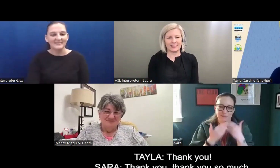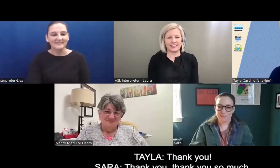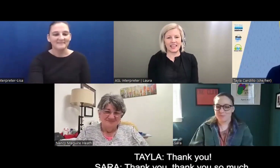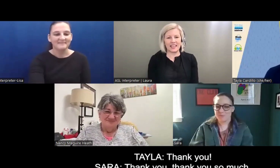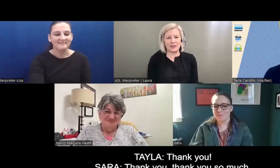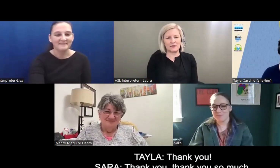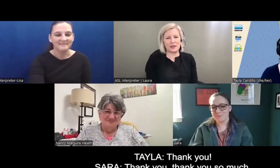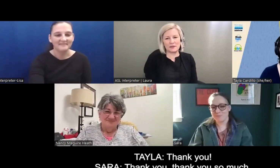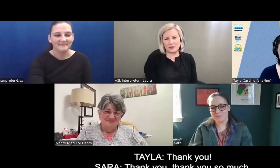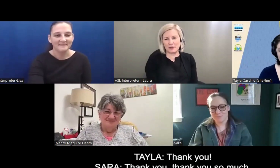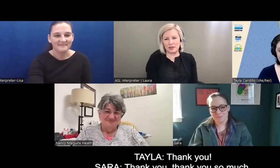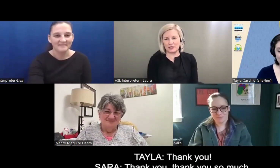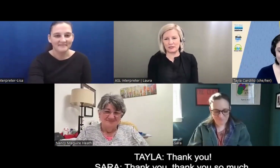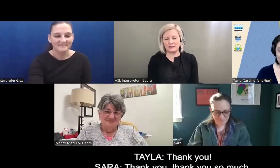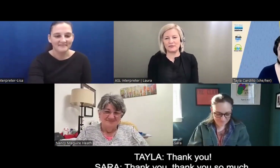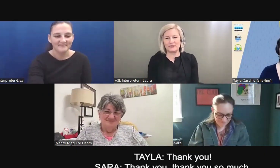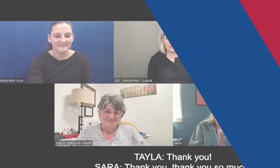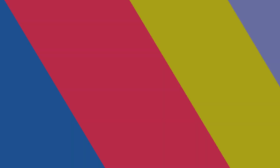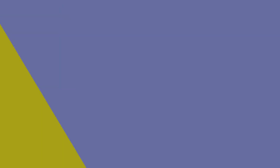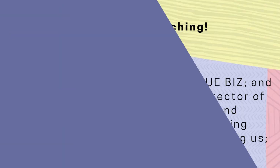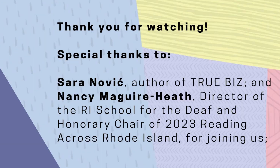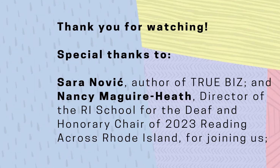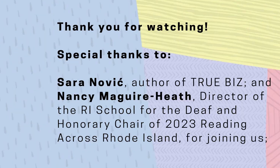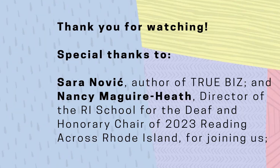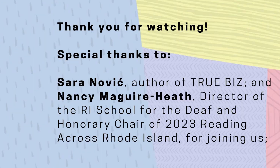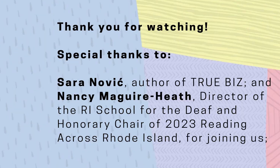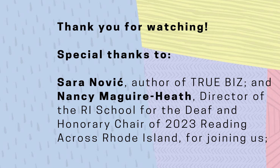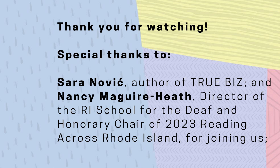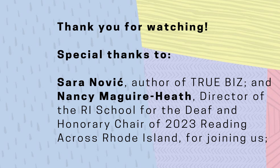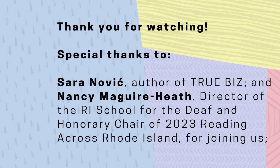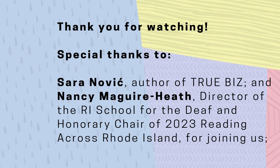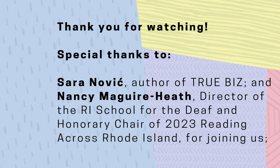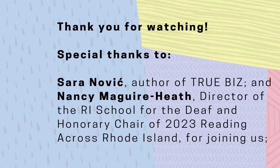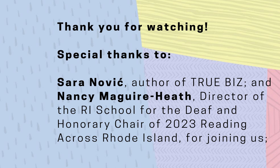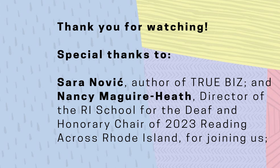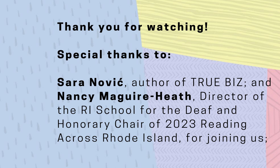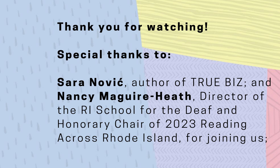Thank you. Thank you. Thank you so much. Thank